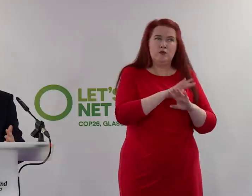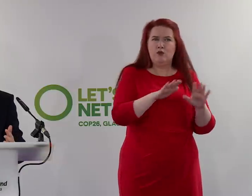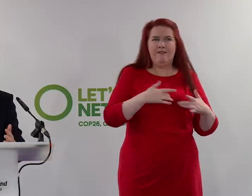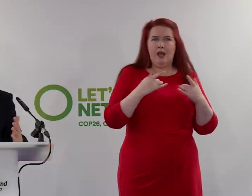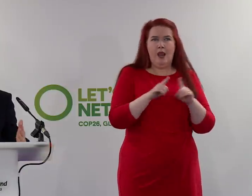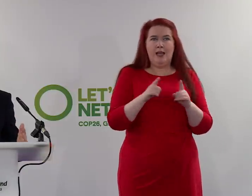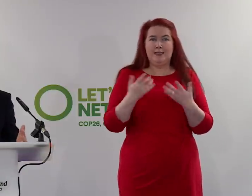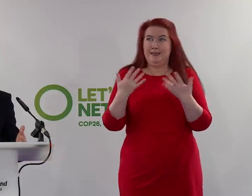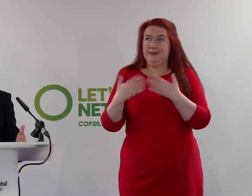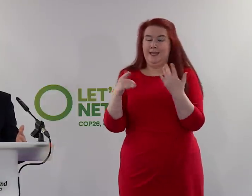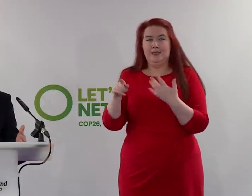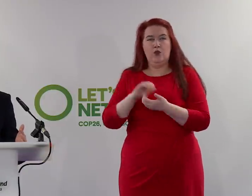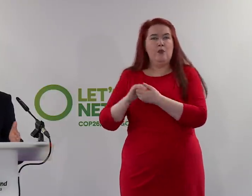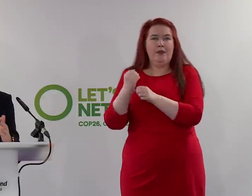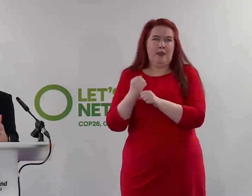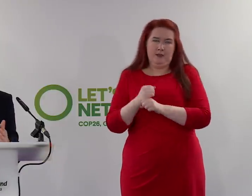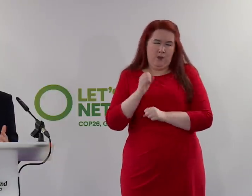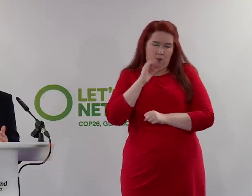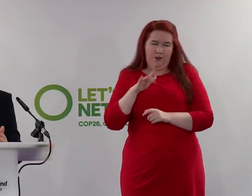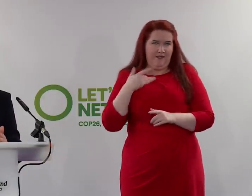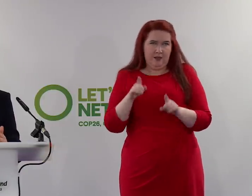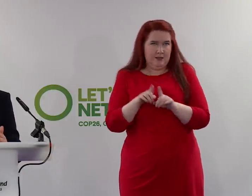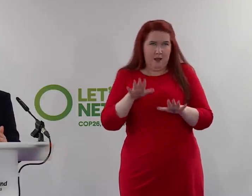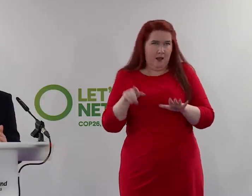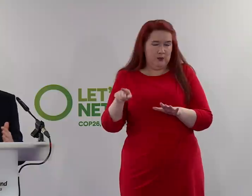reasons, and I'm not going to stand here and pretend that it will.